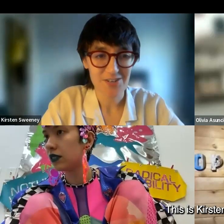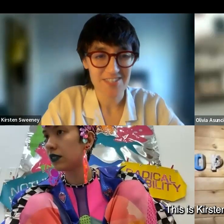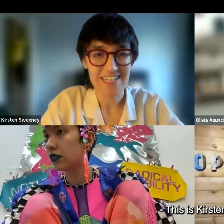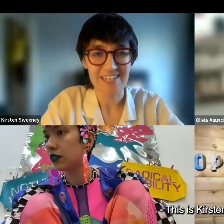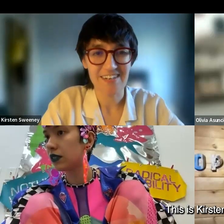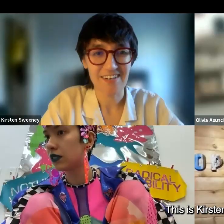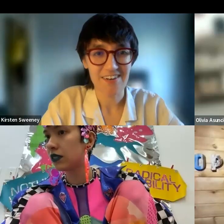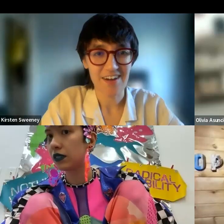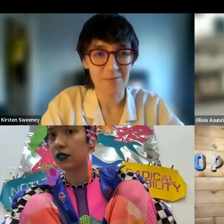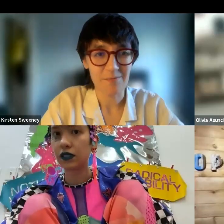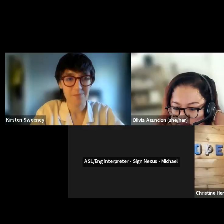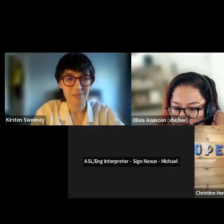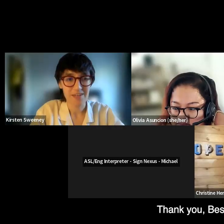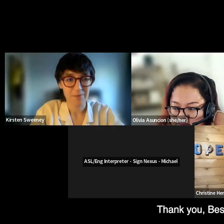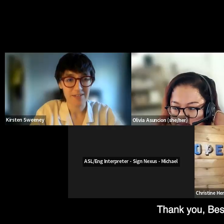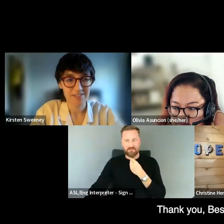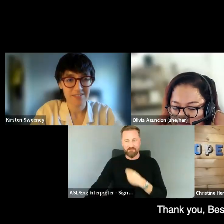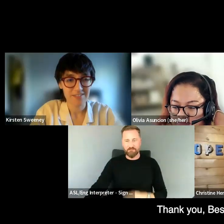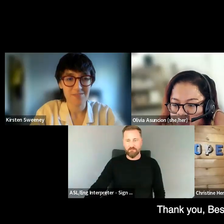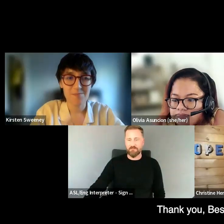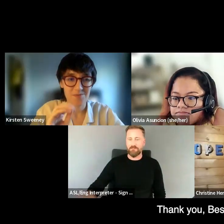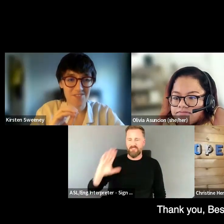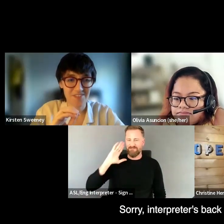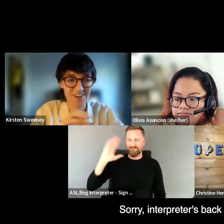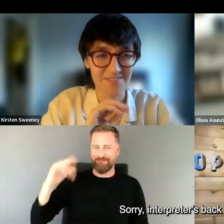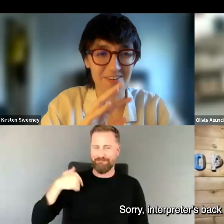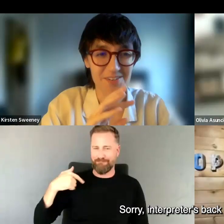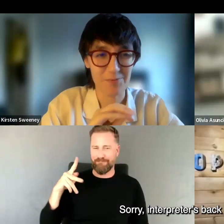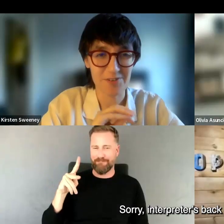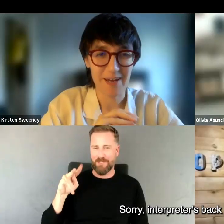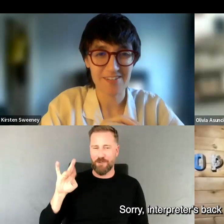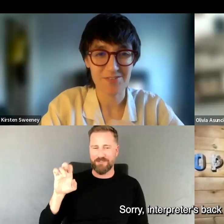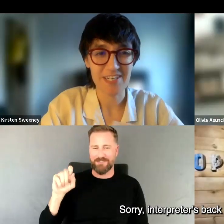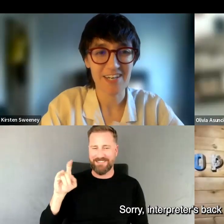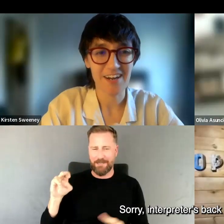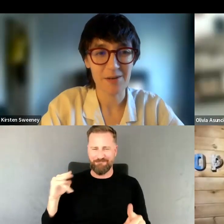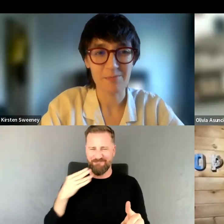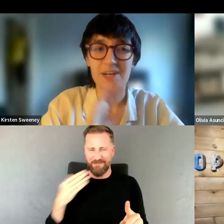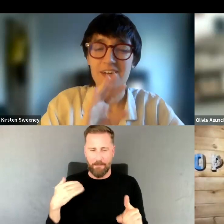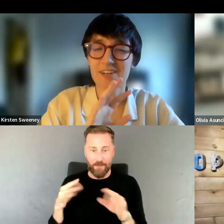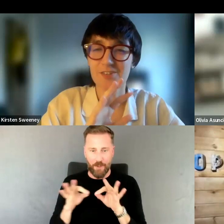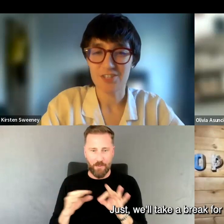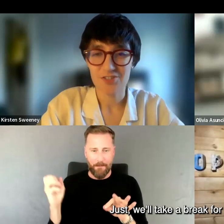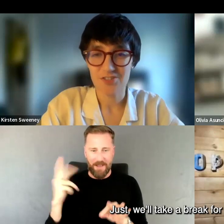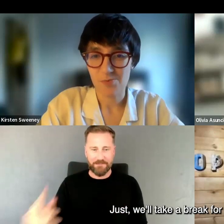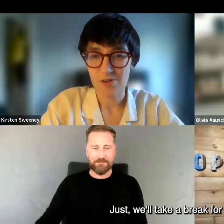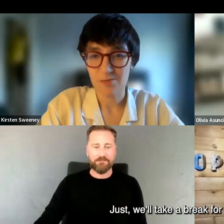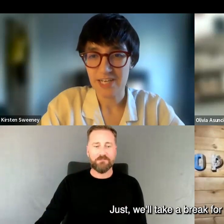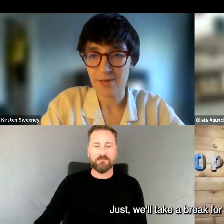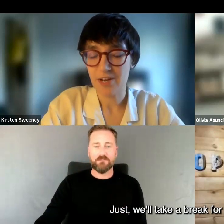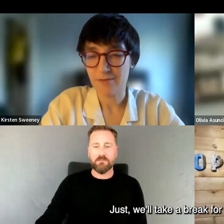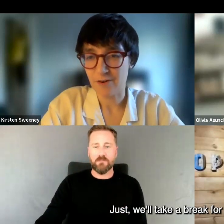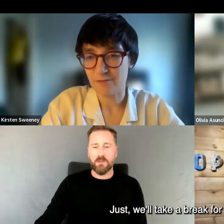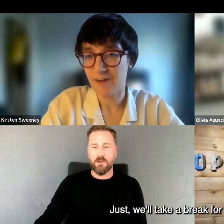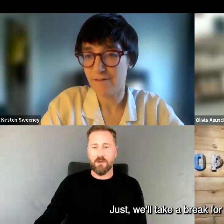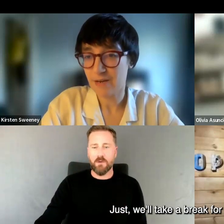This is Kirsten. Um, thank you, Bess. Sorry. Interpreter is back on screen. Um, just we'll,